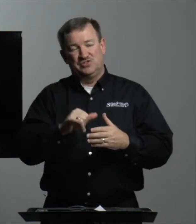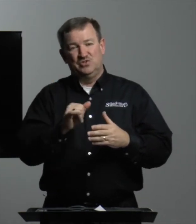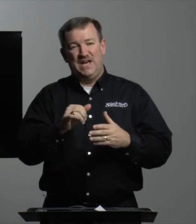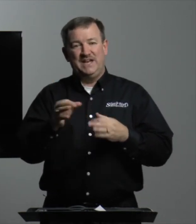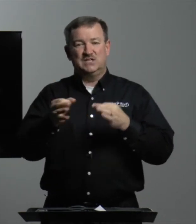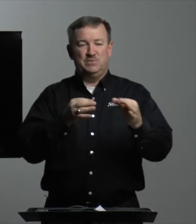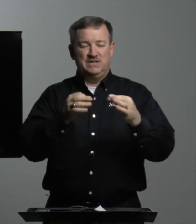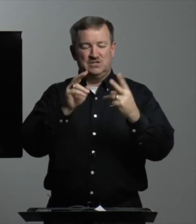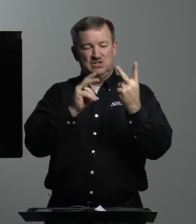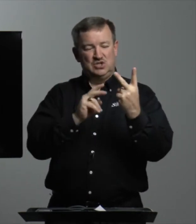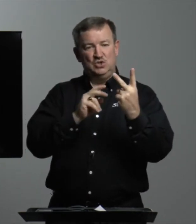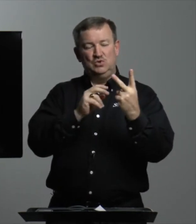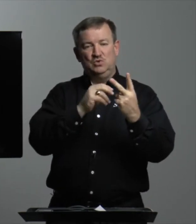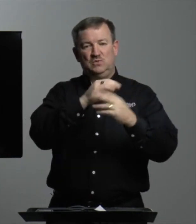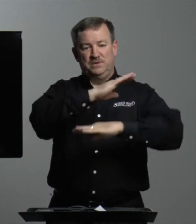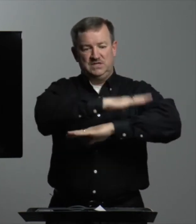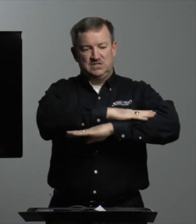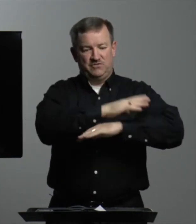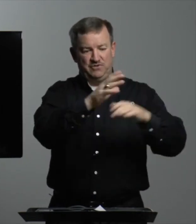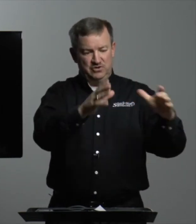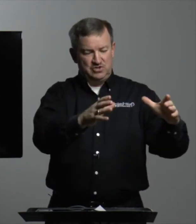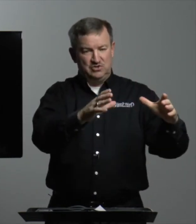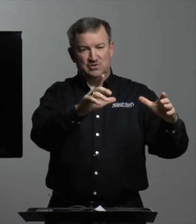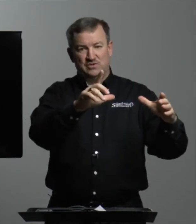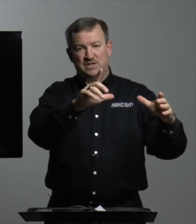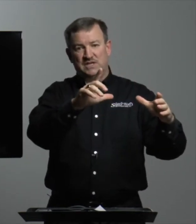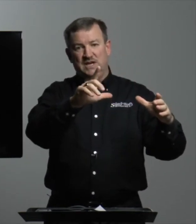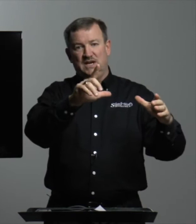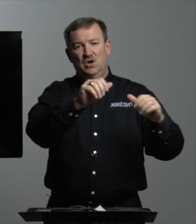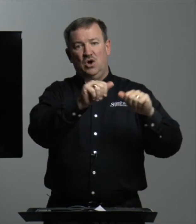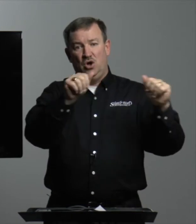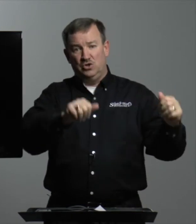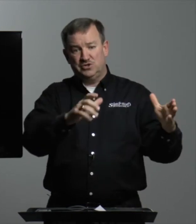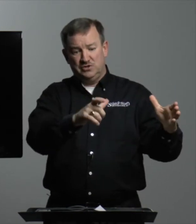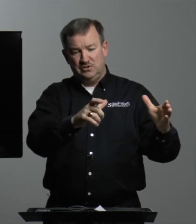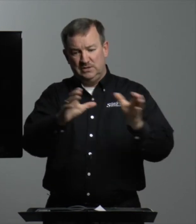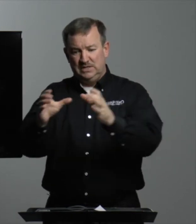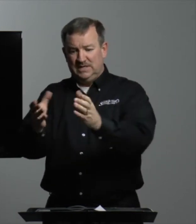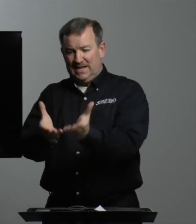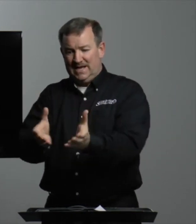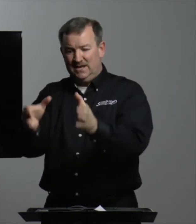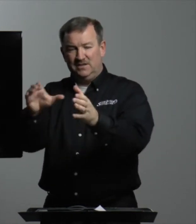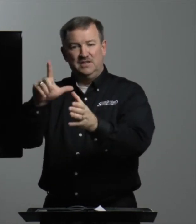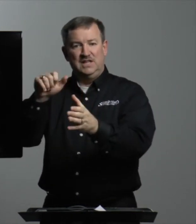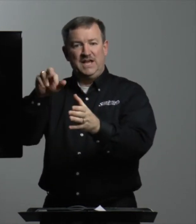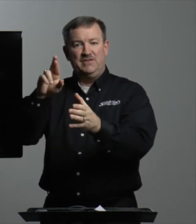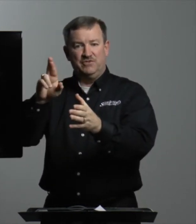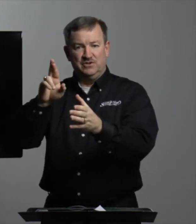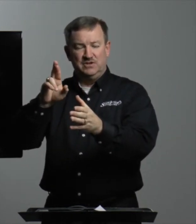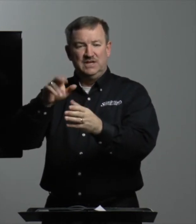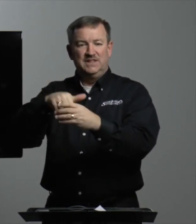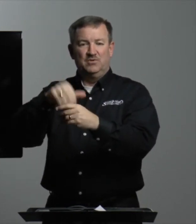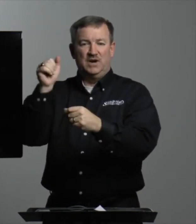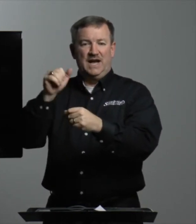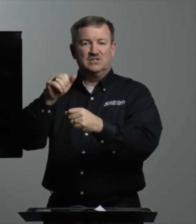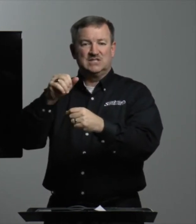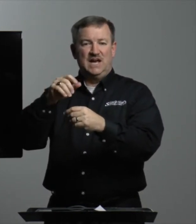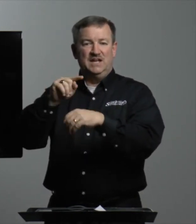so that explains the two pieces of furniture, the altar and the laver that were outside